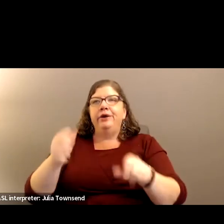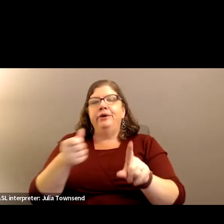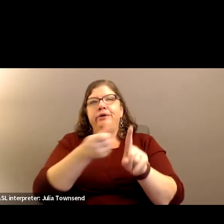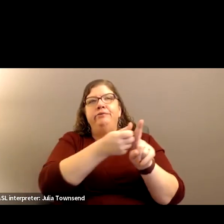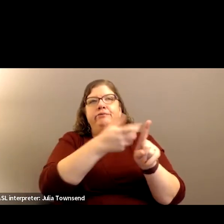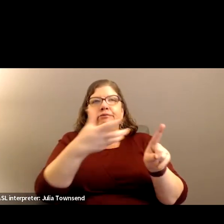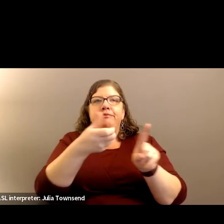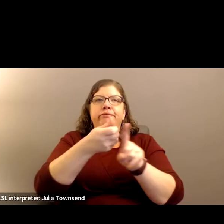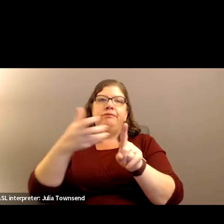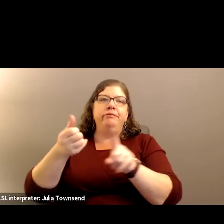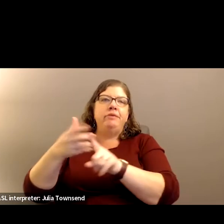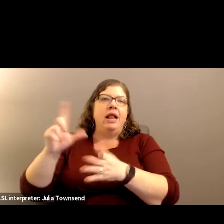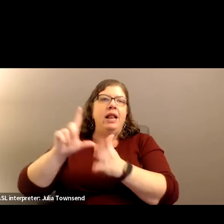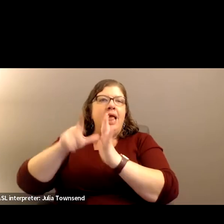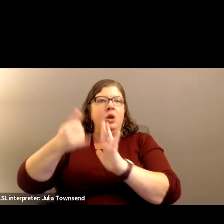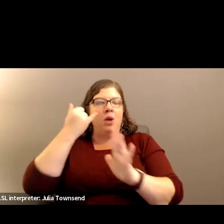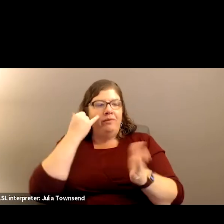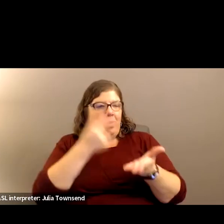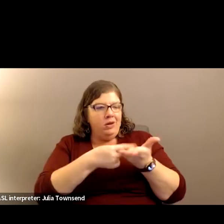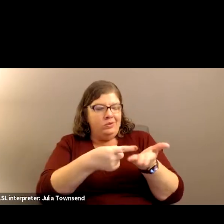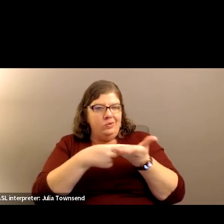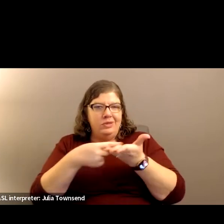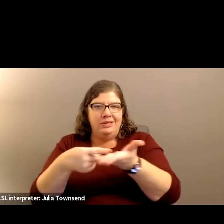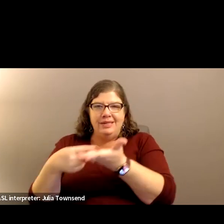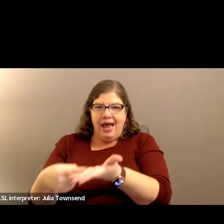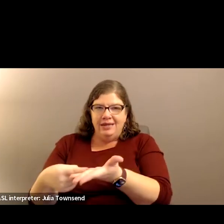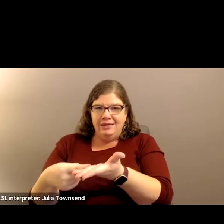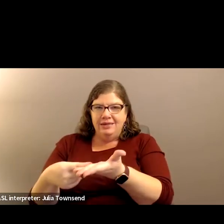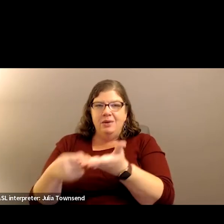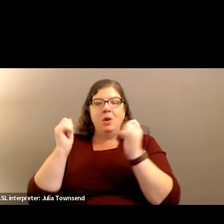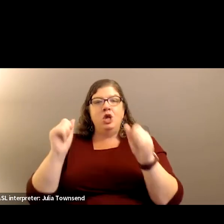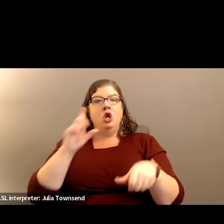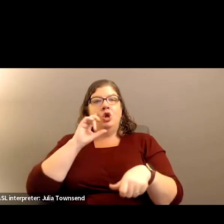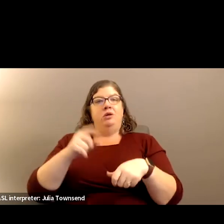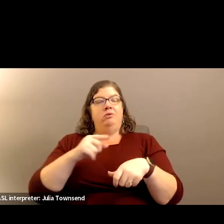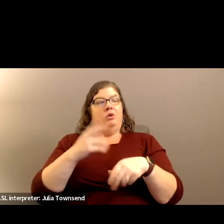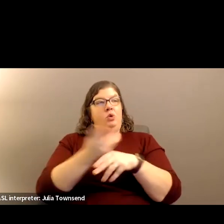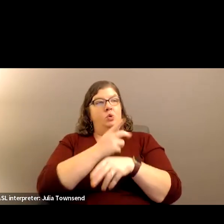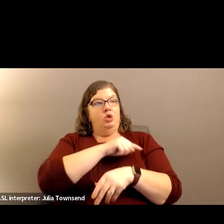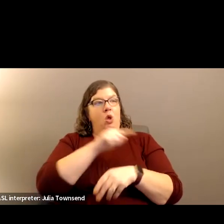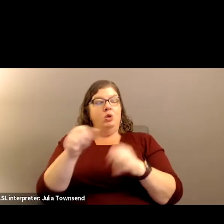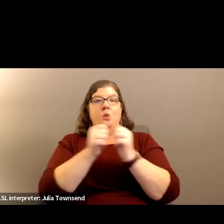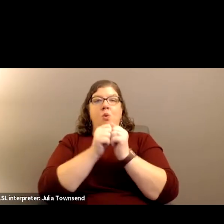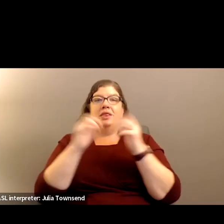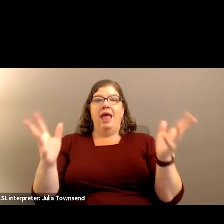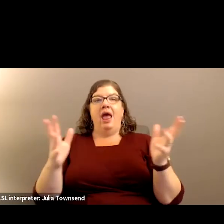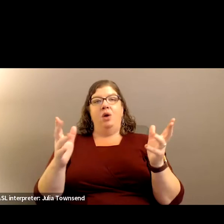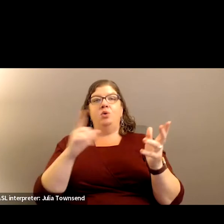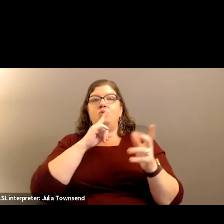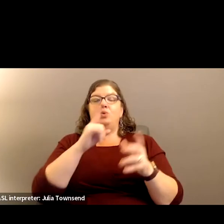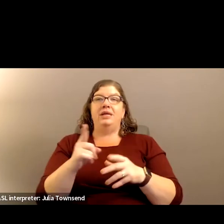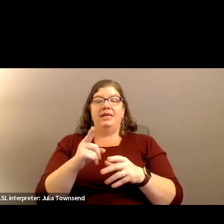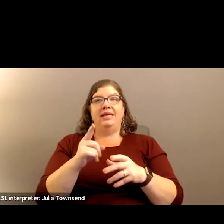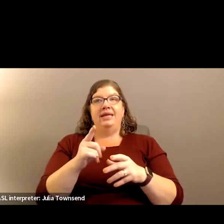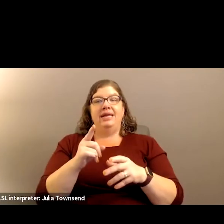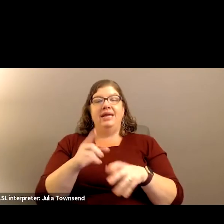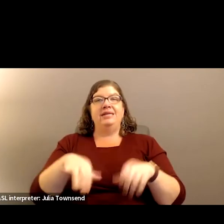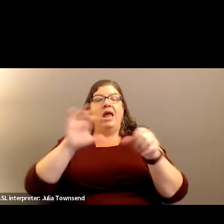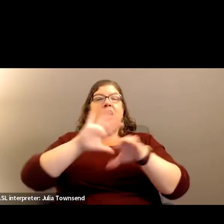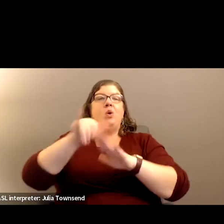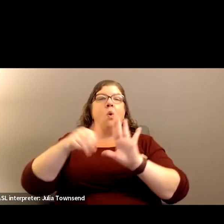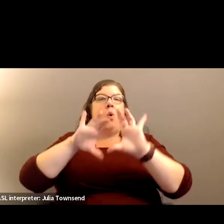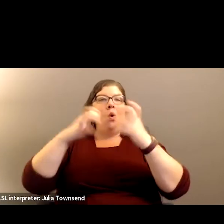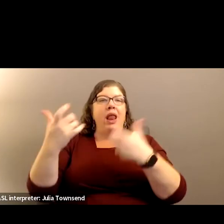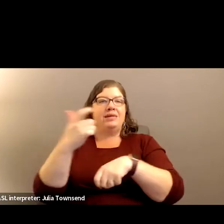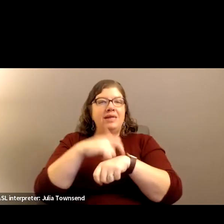later on if we would like to have those discussions that we could implement without taking a whole period, but could still be consistent throughout our